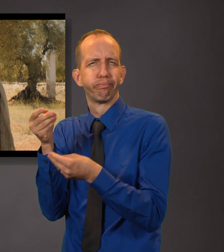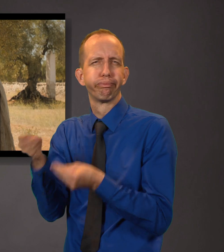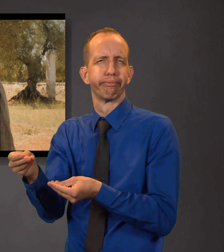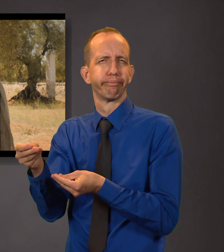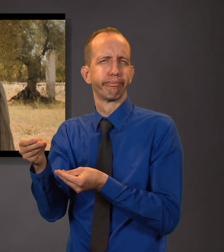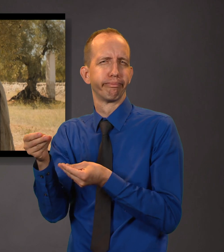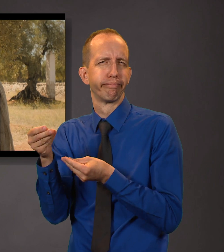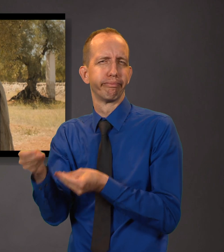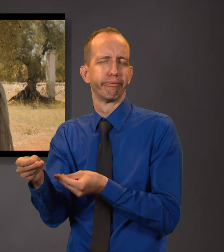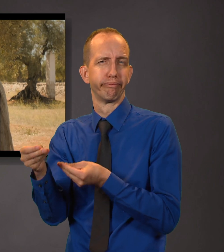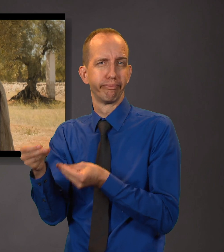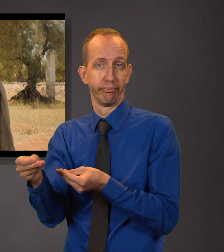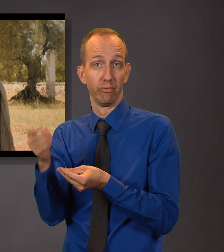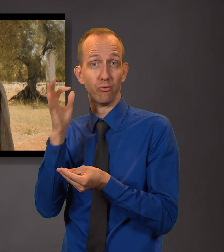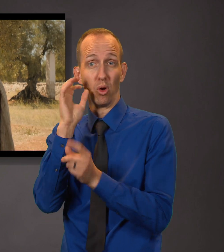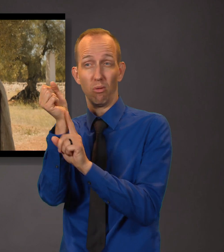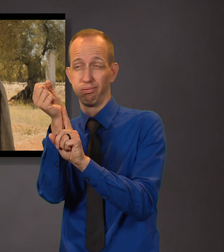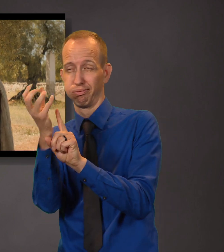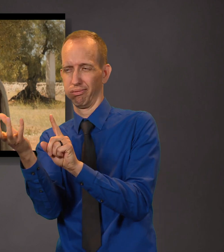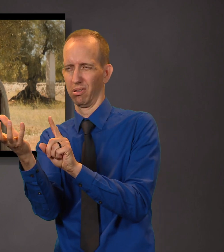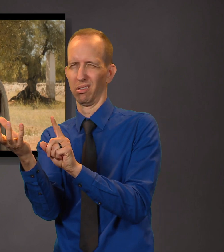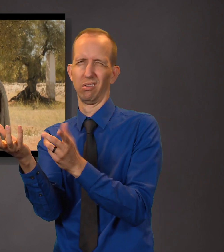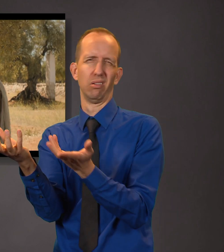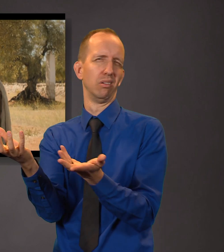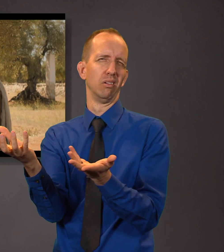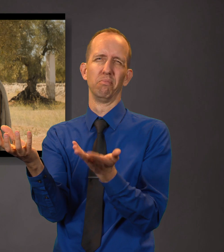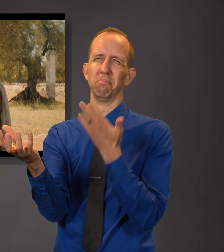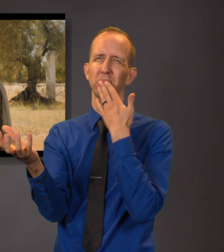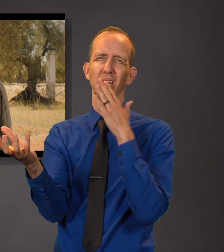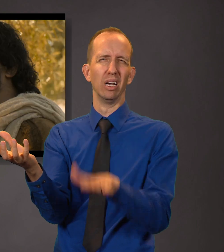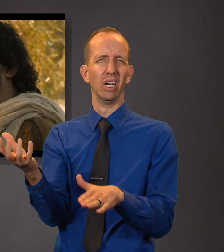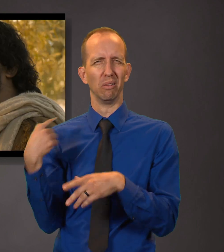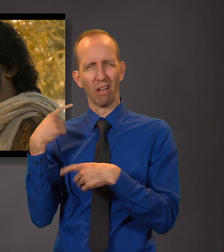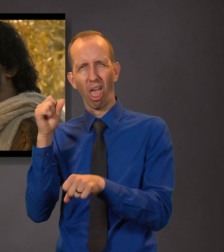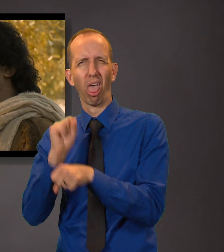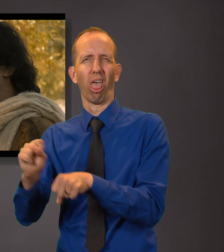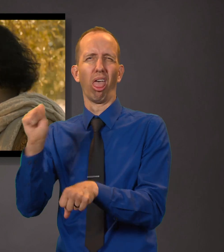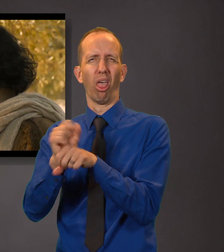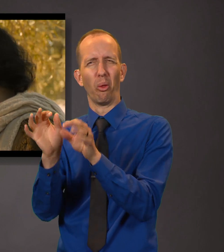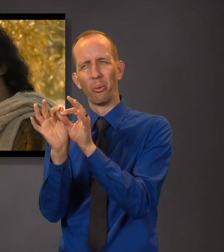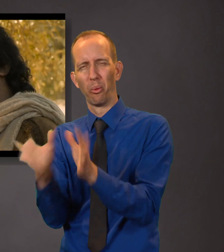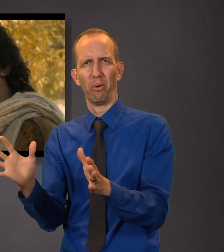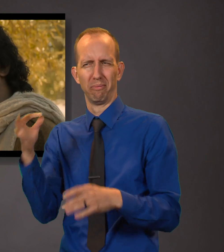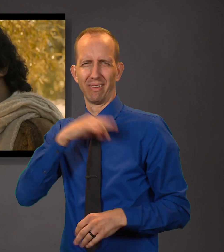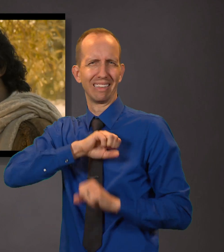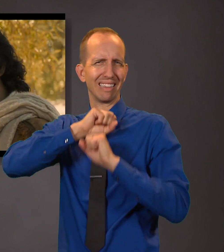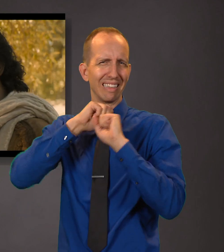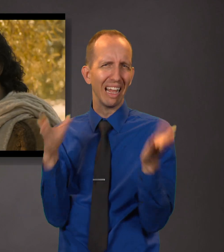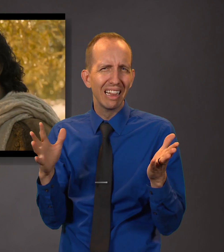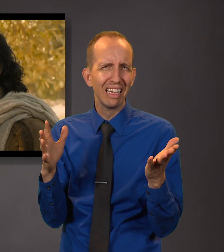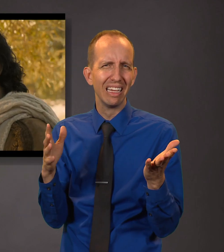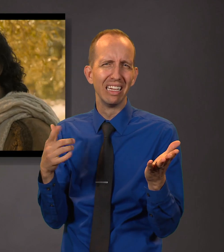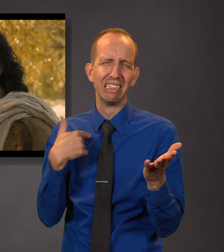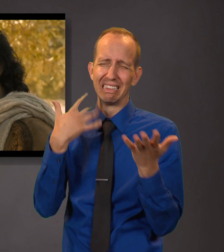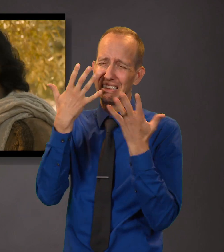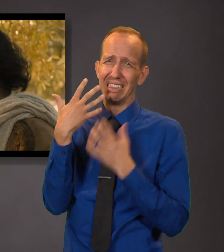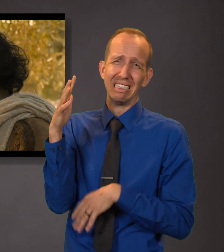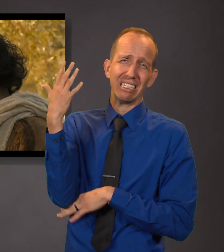There is none of it which is good, and it profiteth me nothing, notwithstanding all our labor. And now it